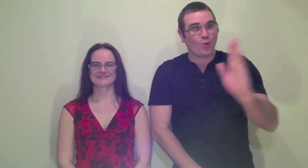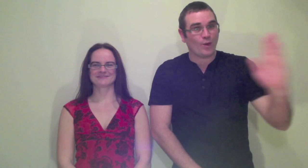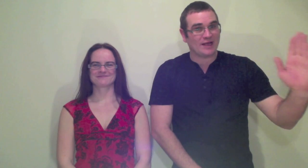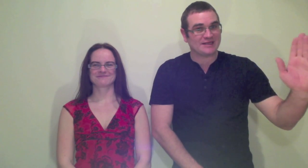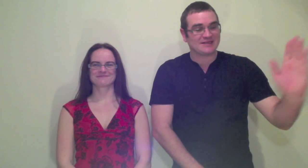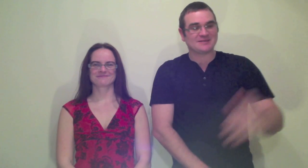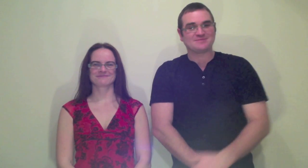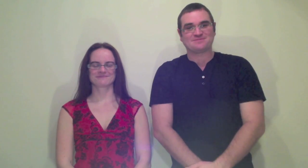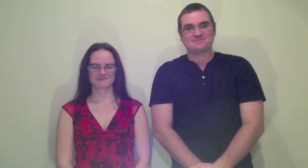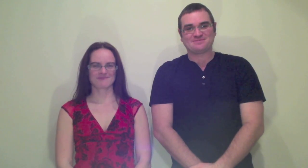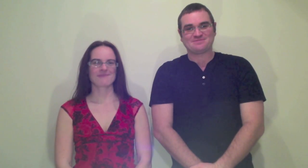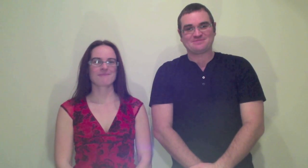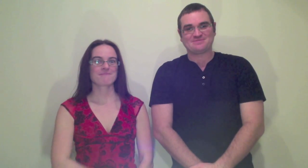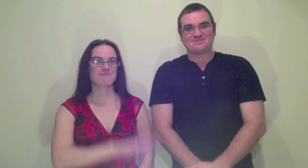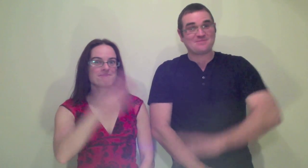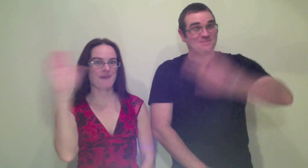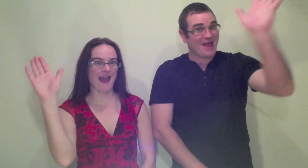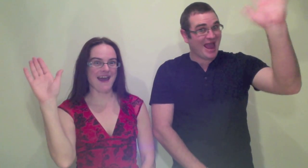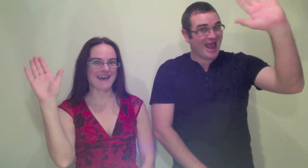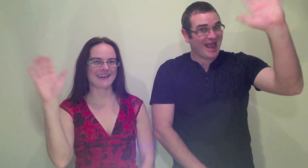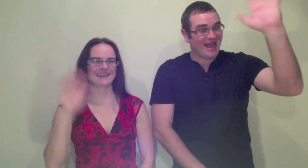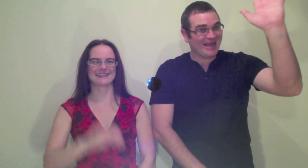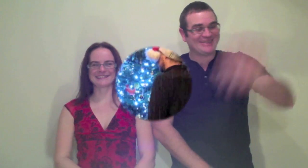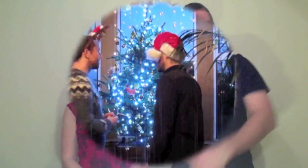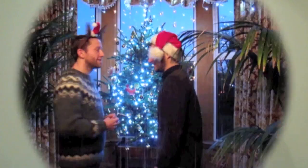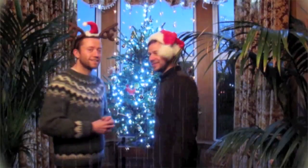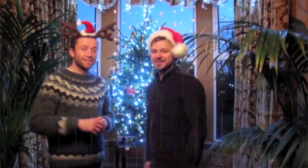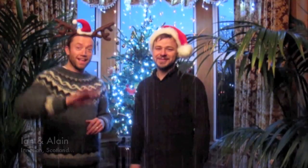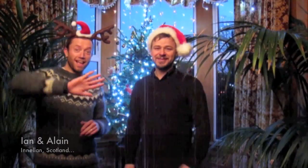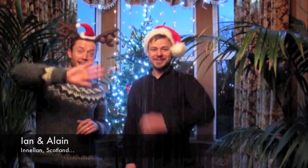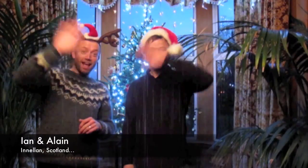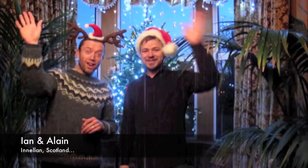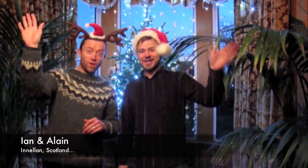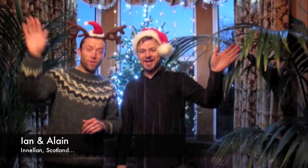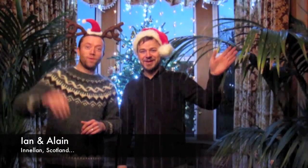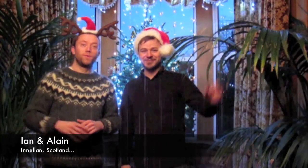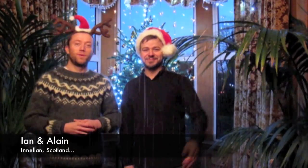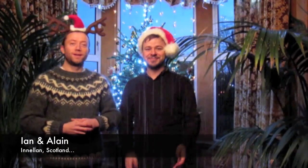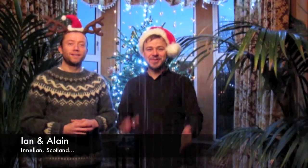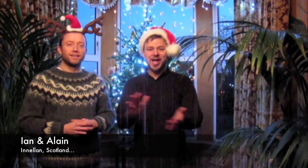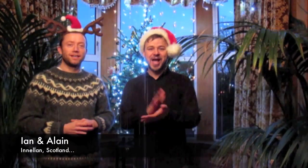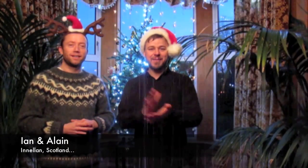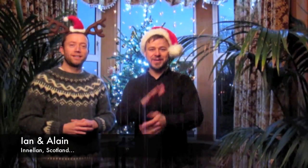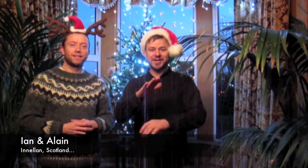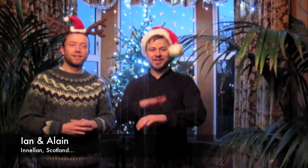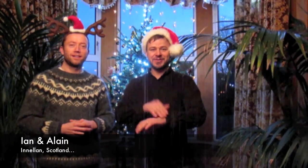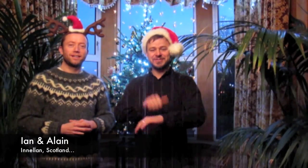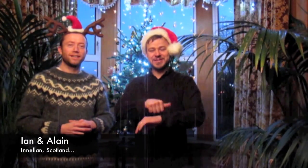North West. Bye! Hello! Happy Christmas